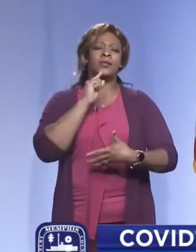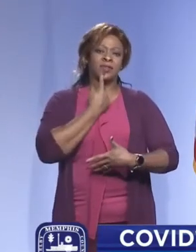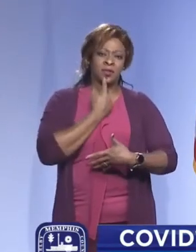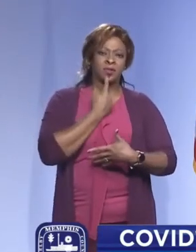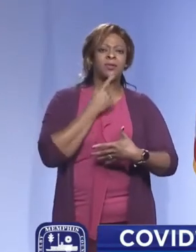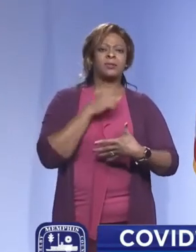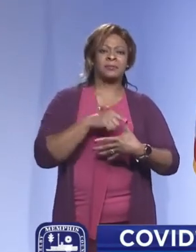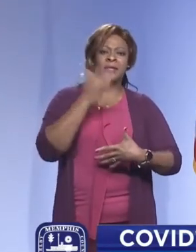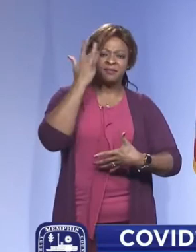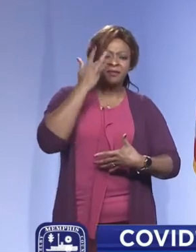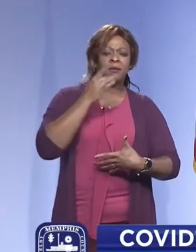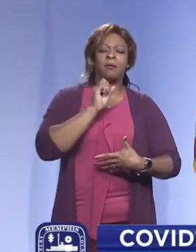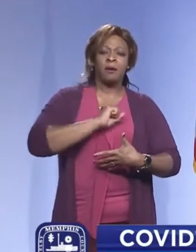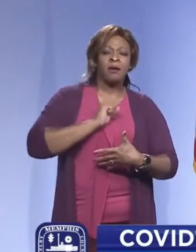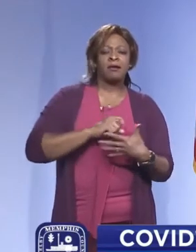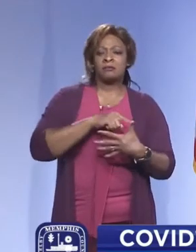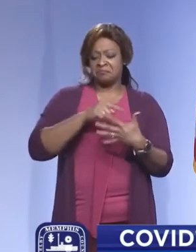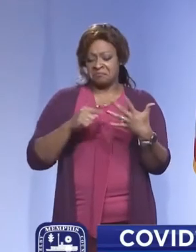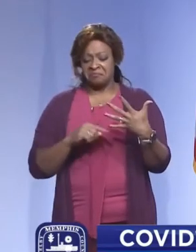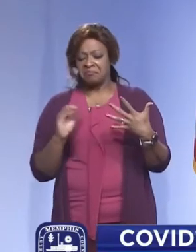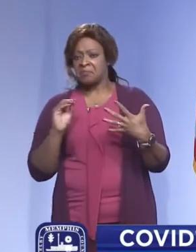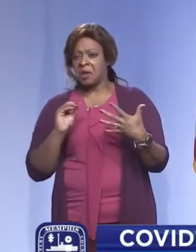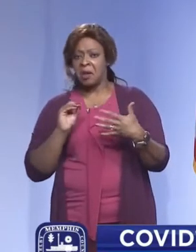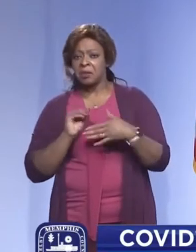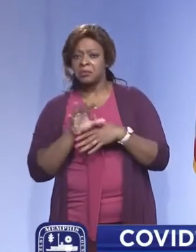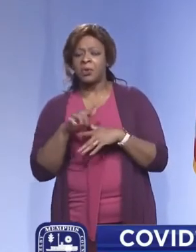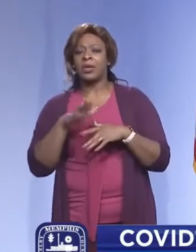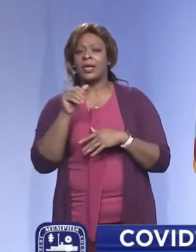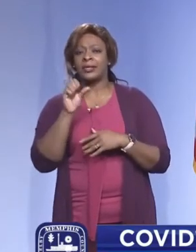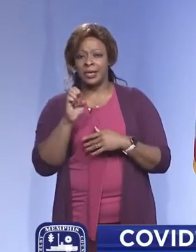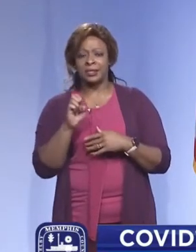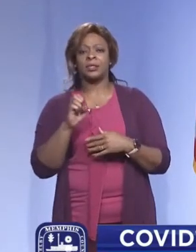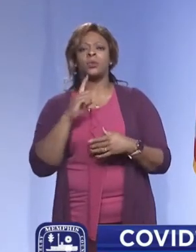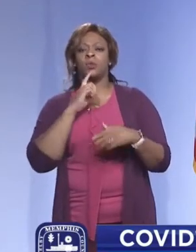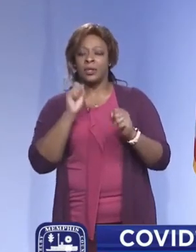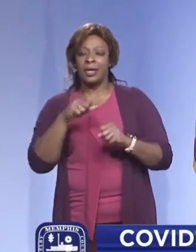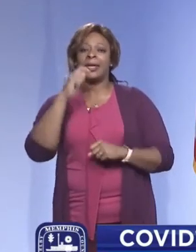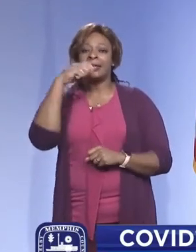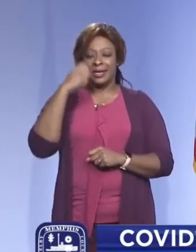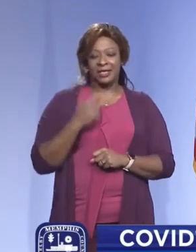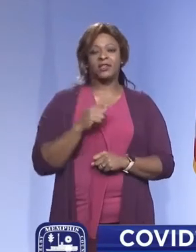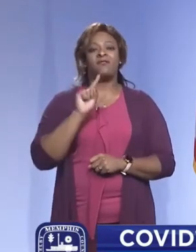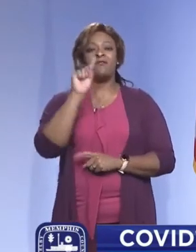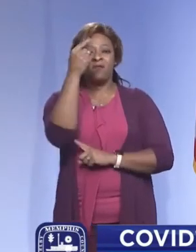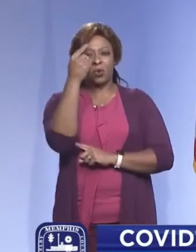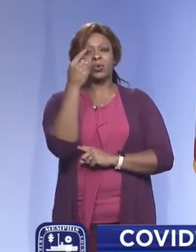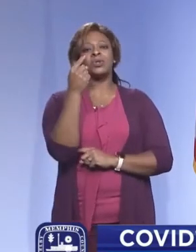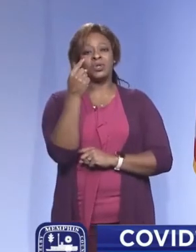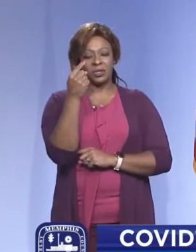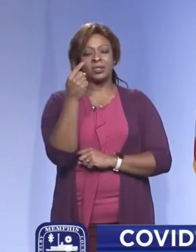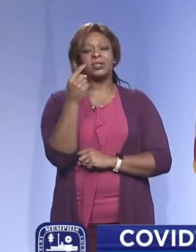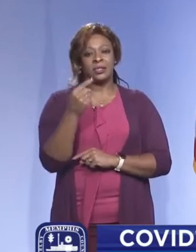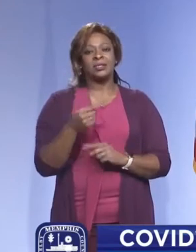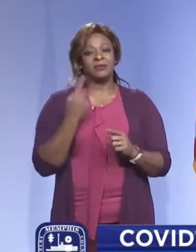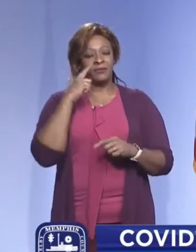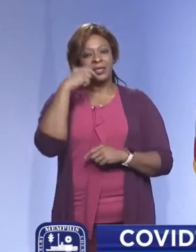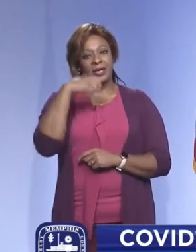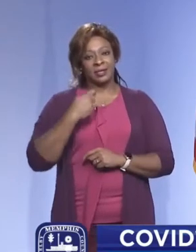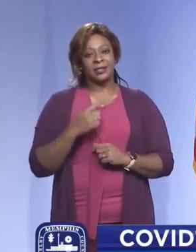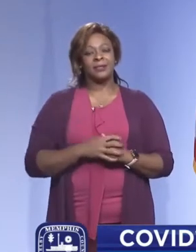symptoms and people with known exposure to cases are able to be first in line to get tests.